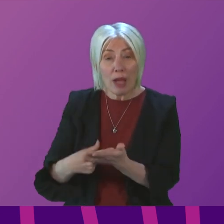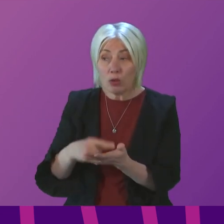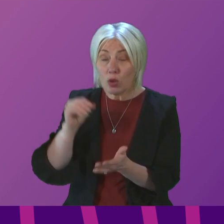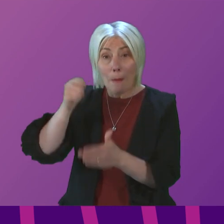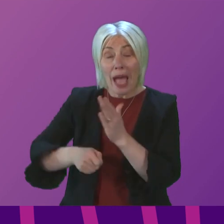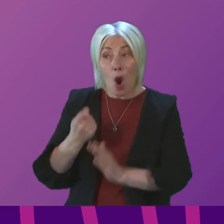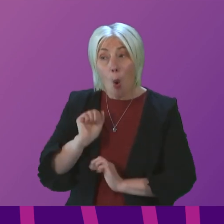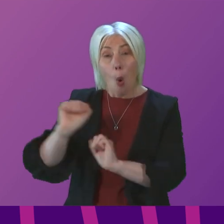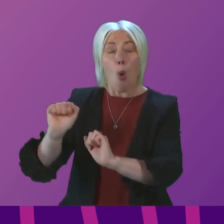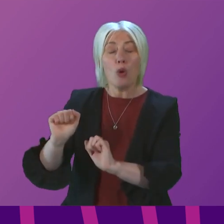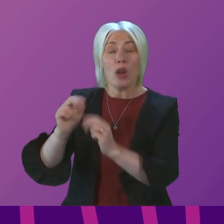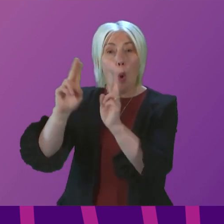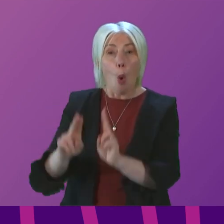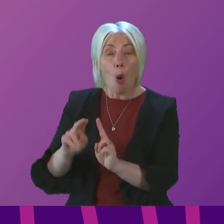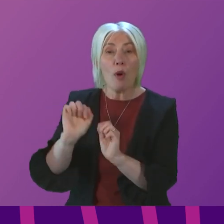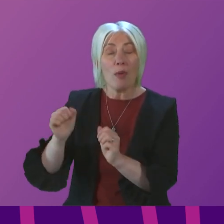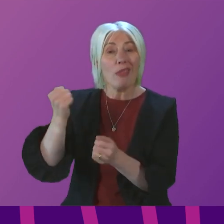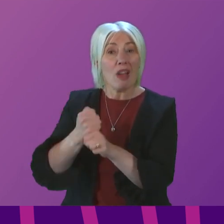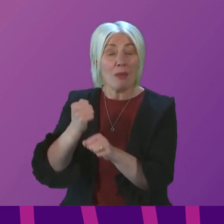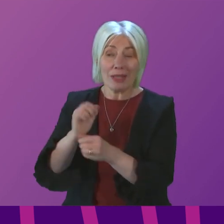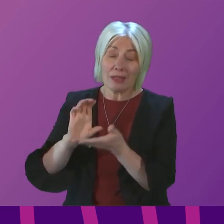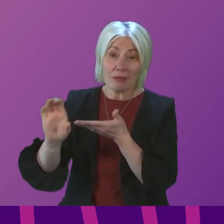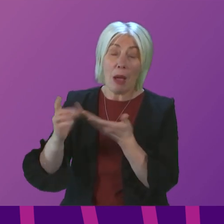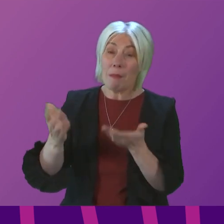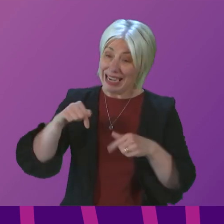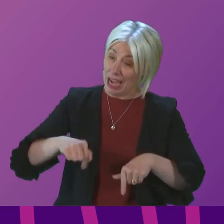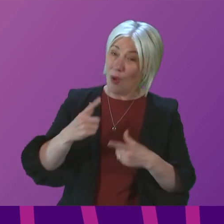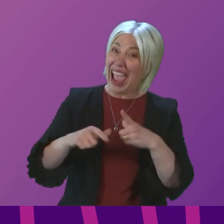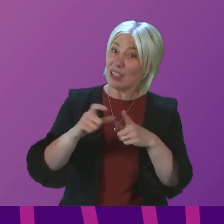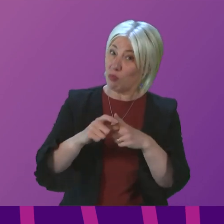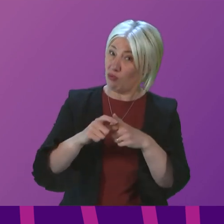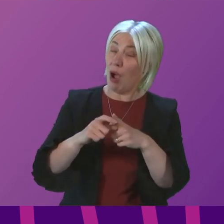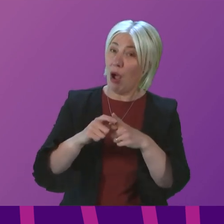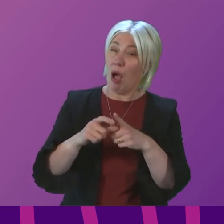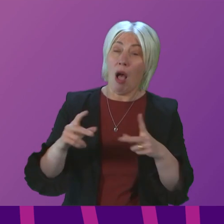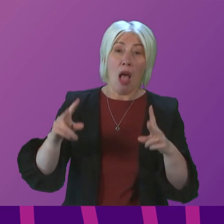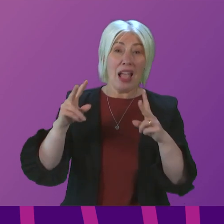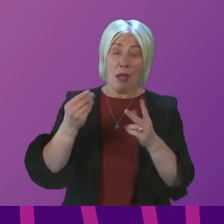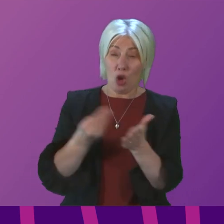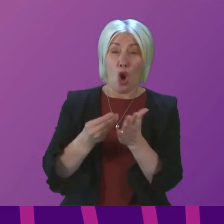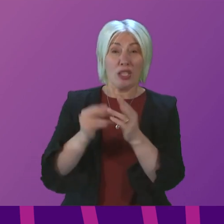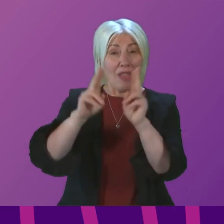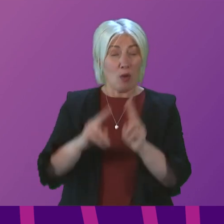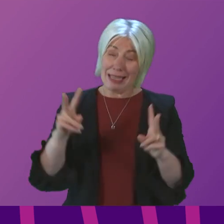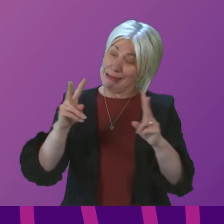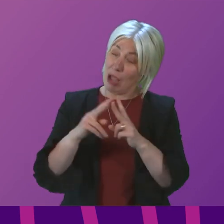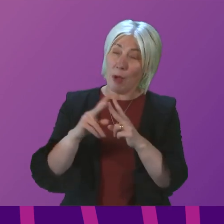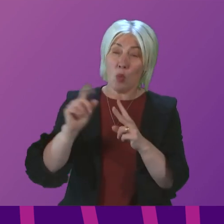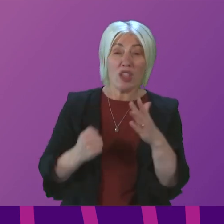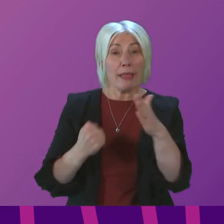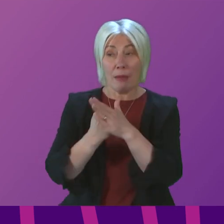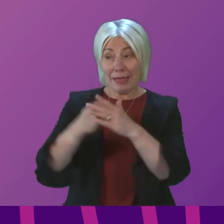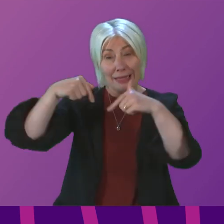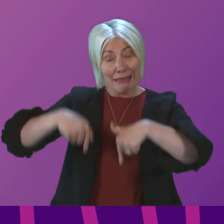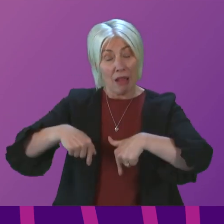the help of the government's lift scheme. With average prices in Edinburgh being double that of the scheme's limit, what does the First Minister say to